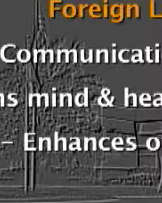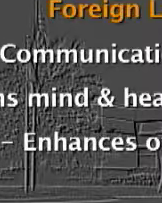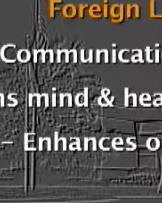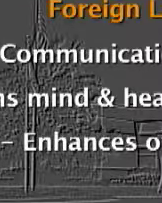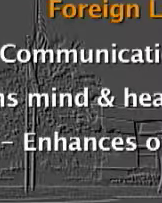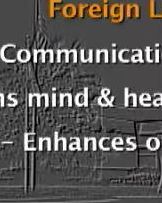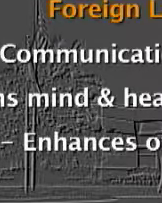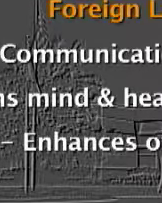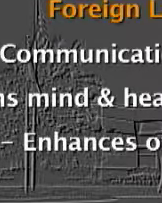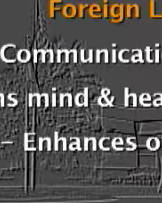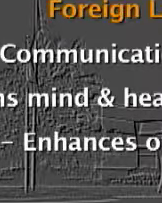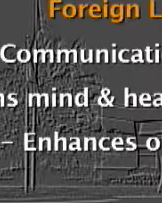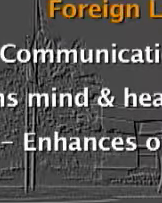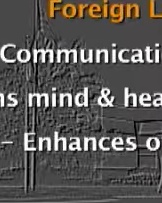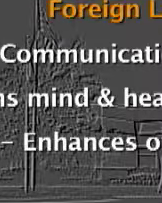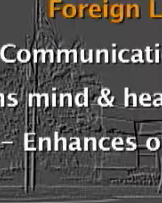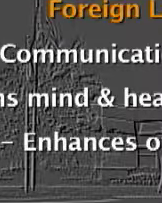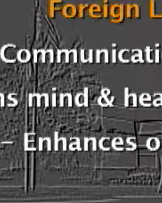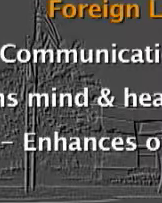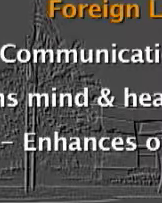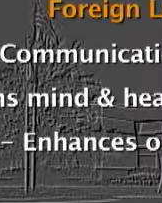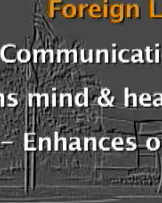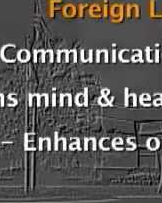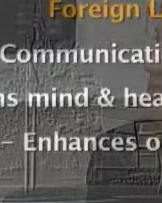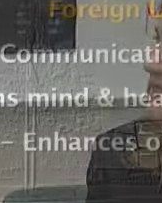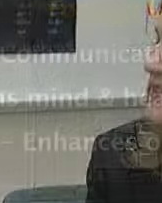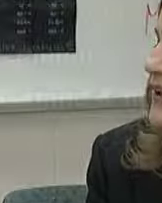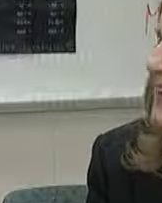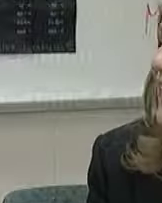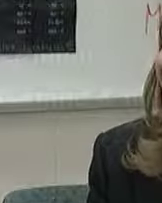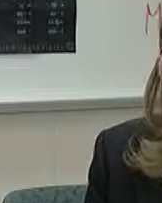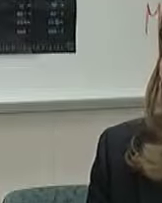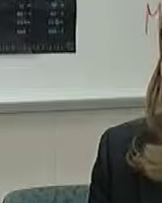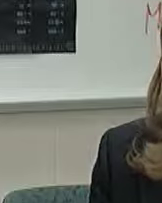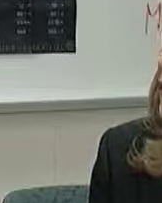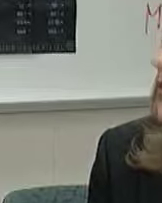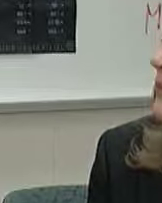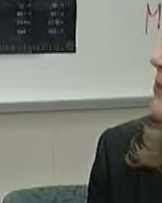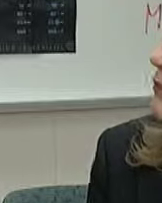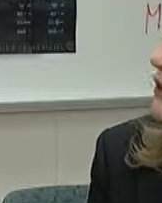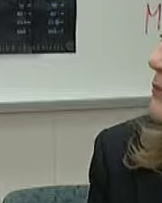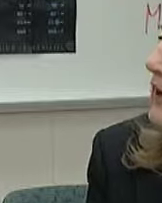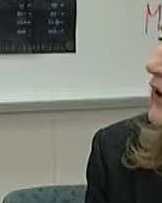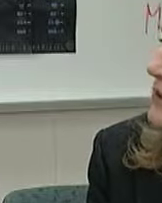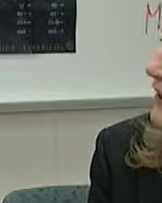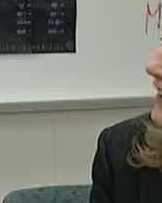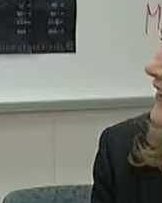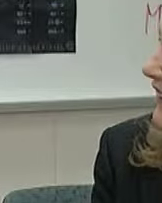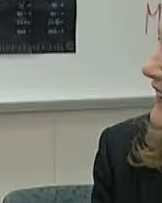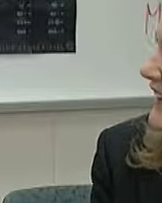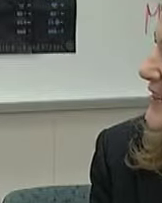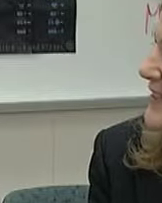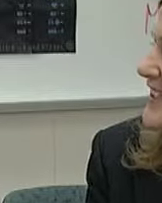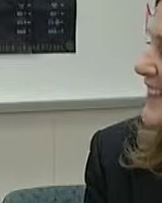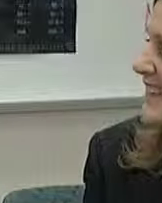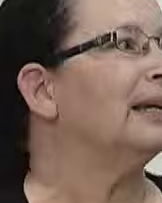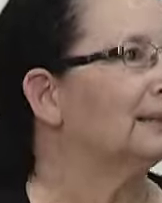So the benefits are multiple. And could you tell me more about American Sign Language? Yes.